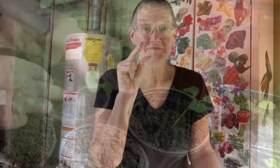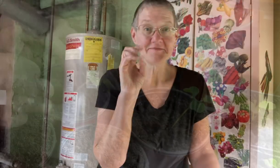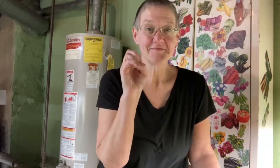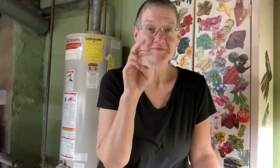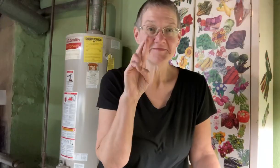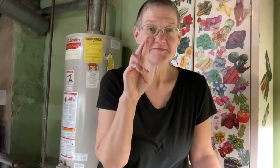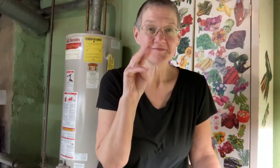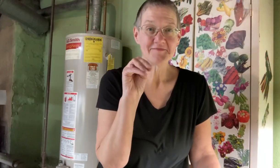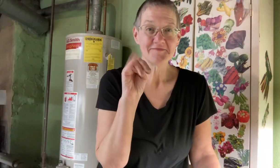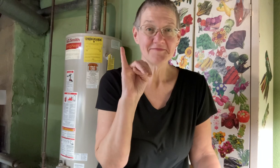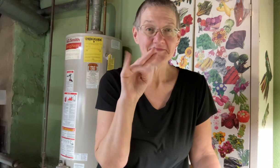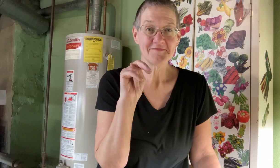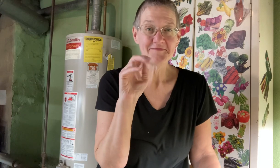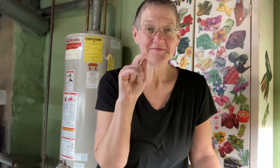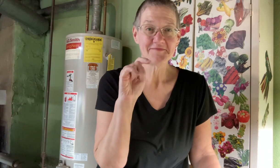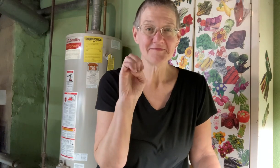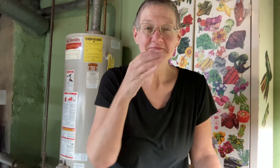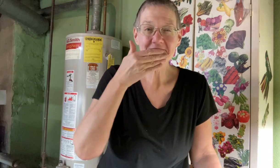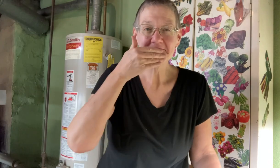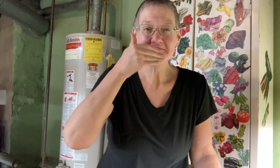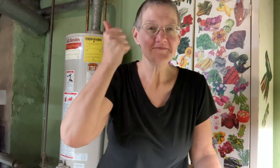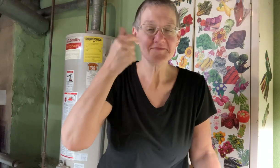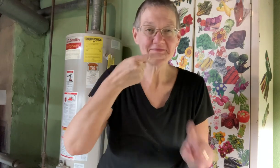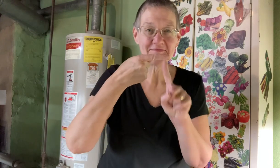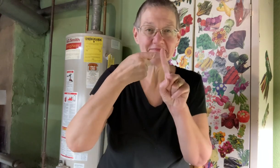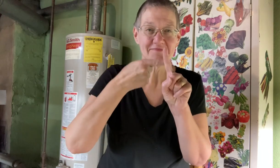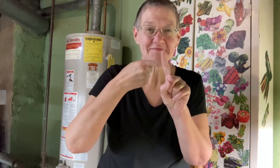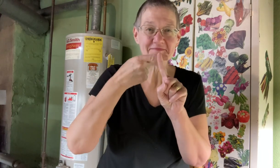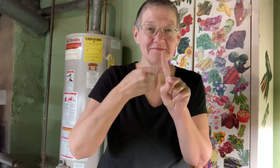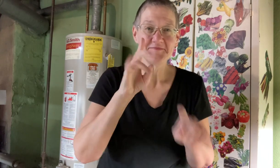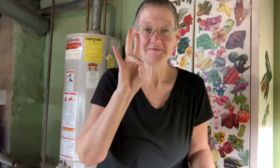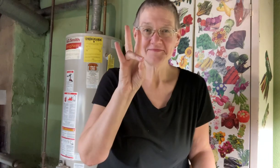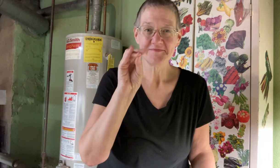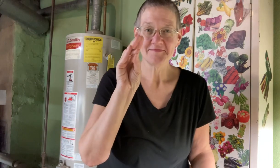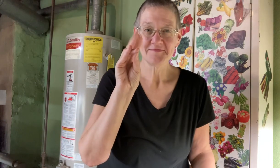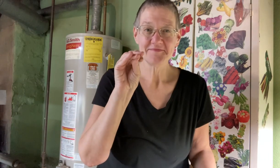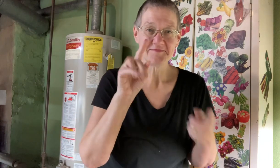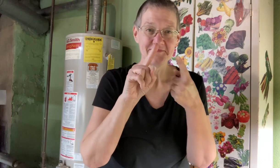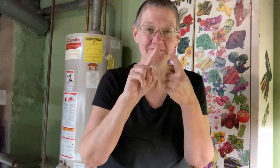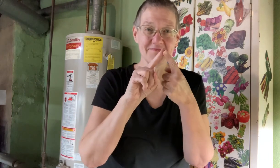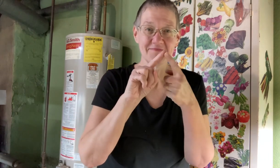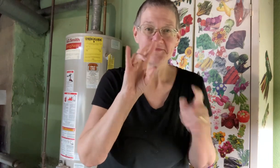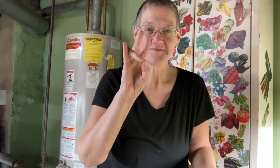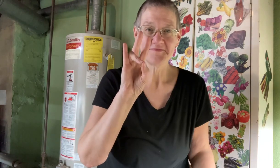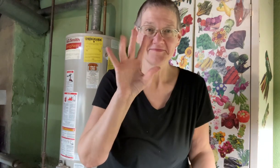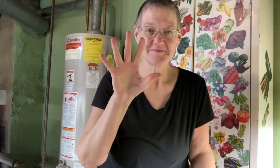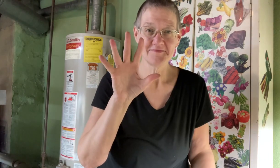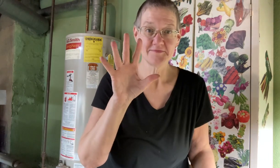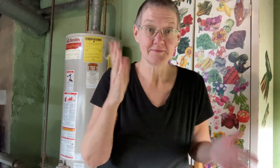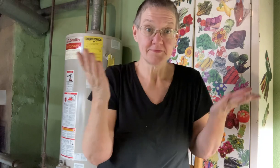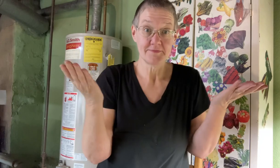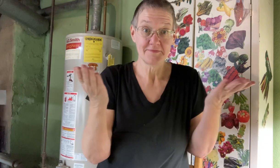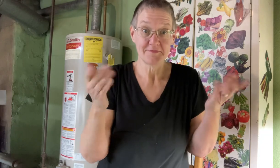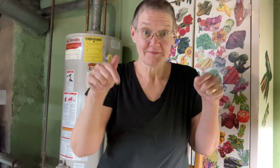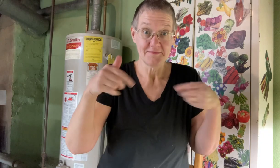Broccoli seeds germinate best between 70 and 75 degrees.